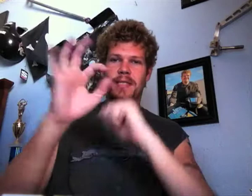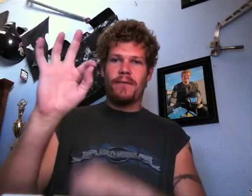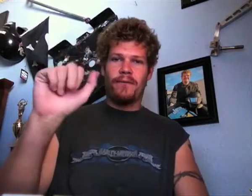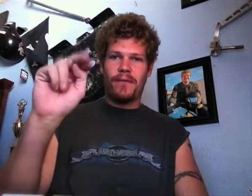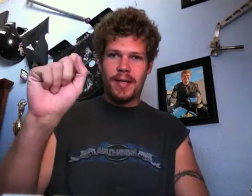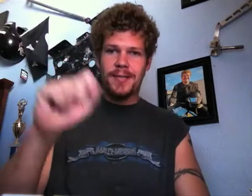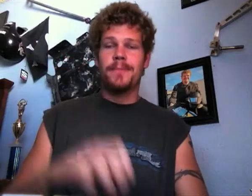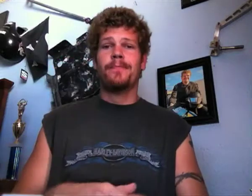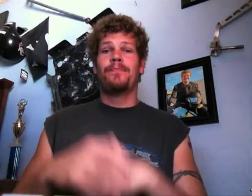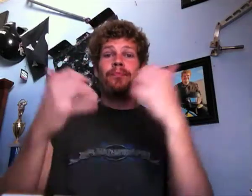What's